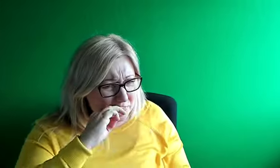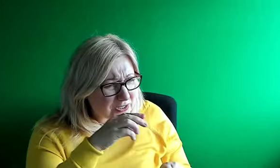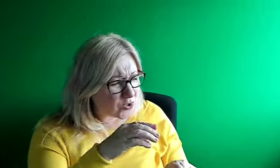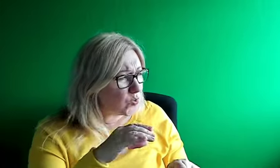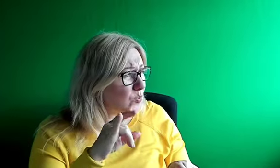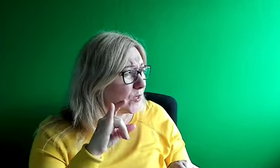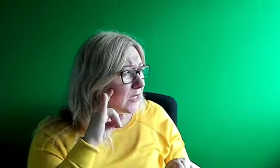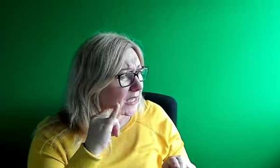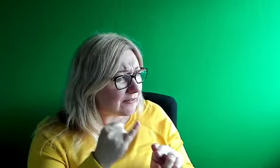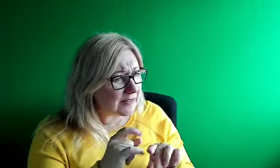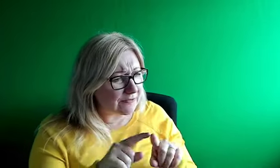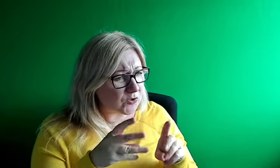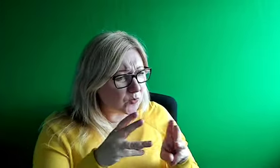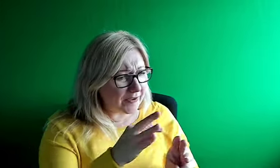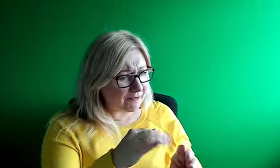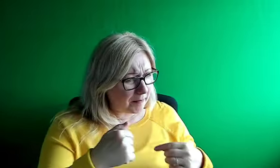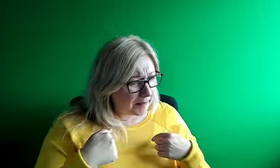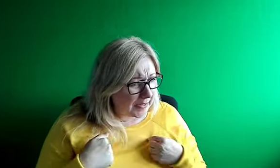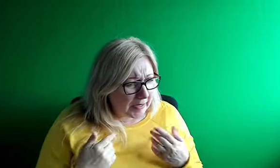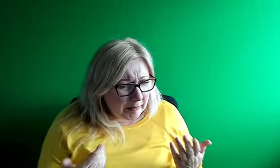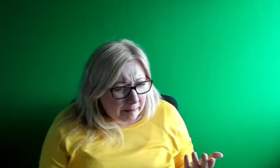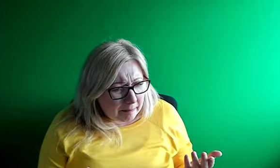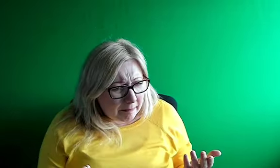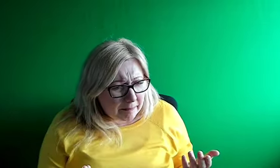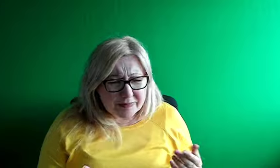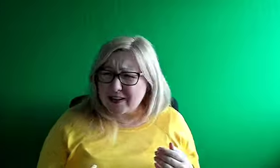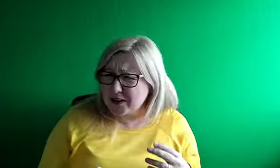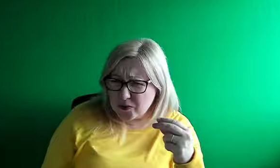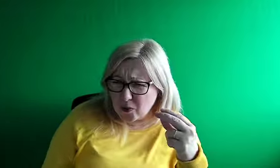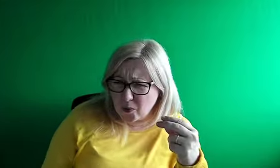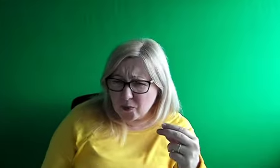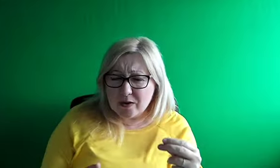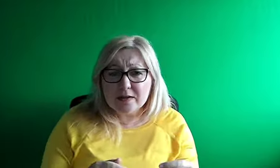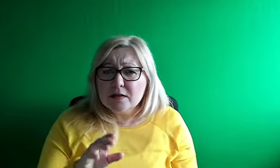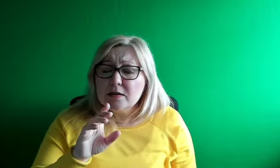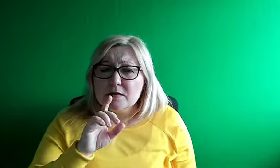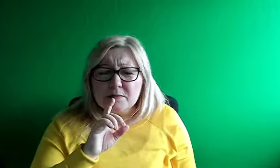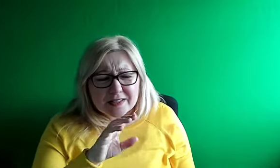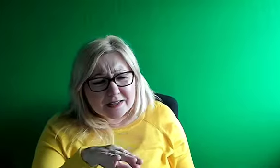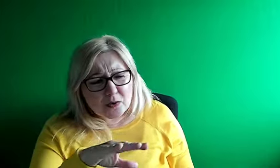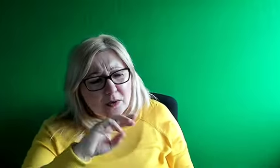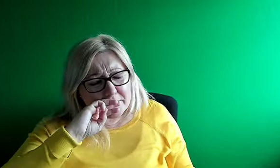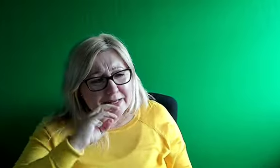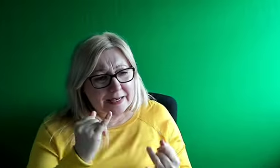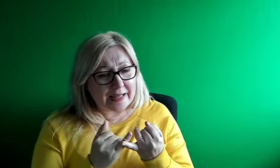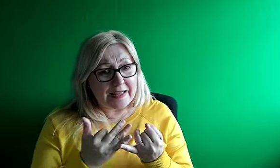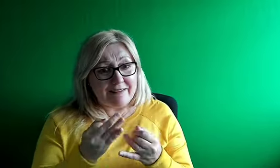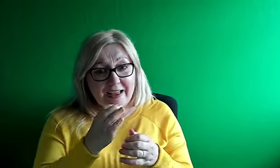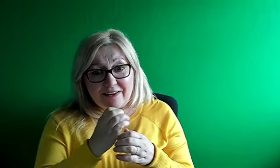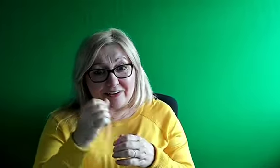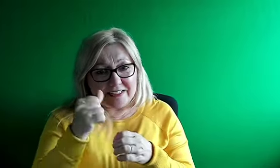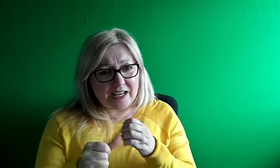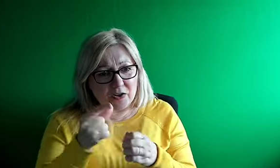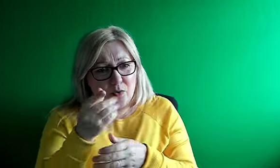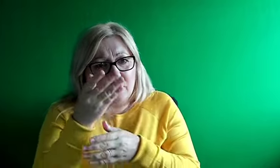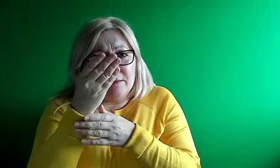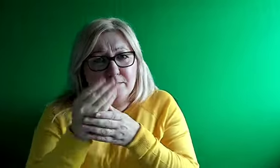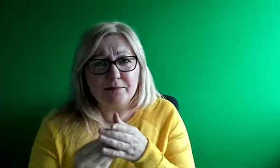spend your day signing, and then at the end of the day, you're back into the world of hearing, do you, I wonder if have a more heightened